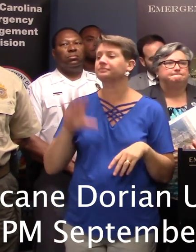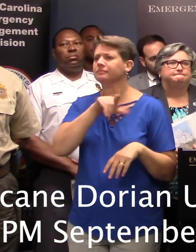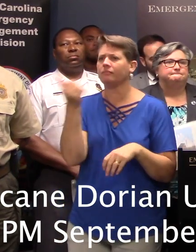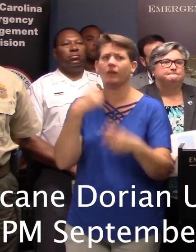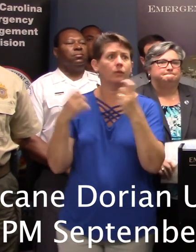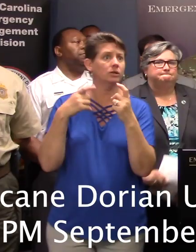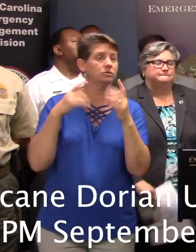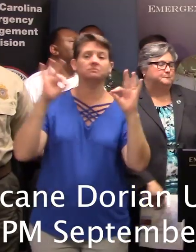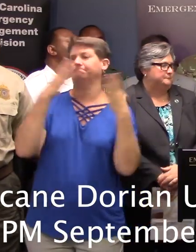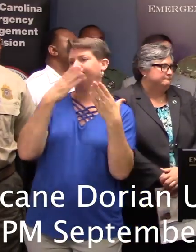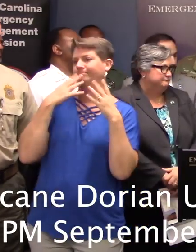Thank you very much.